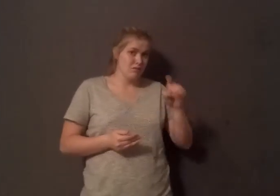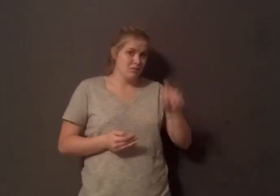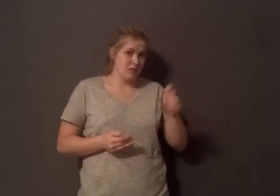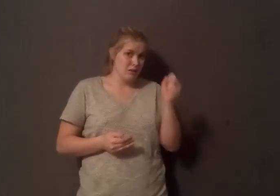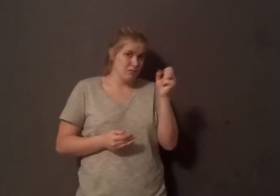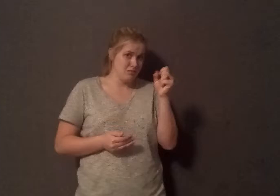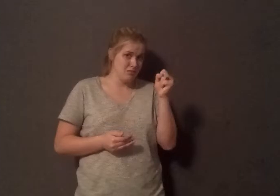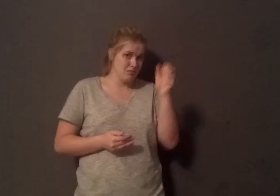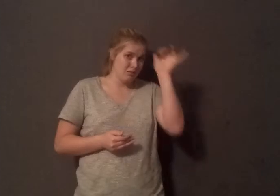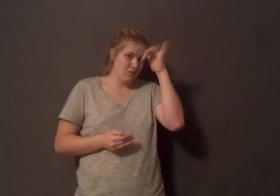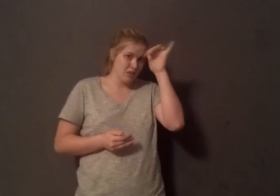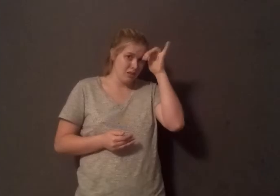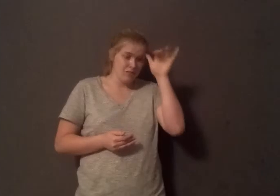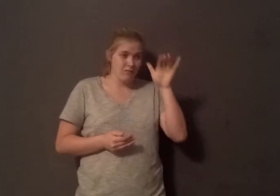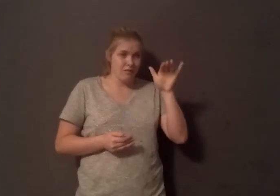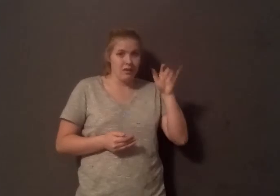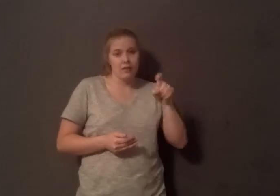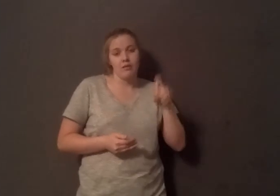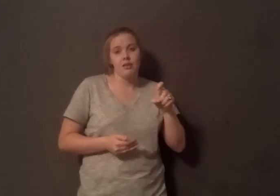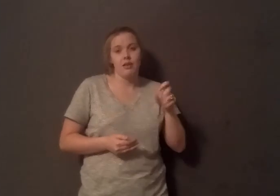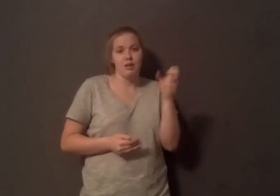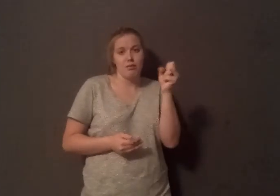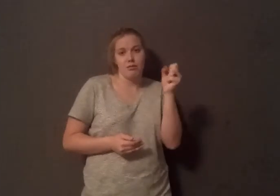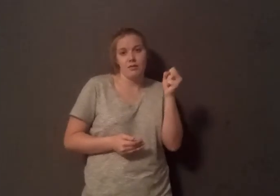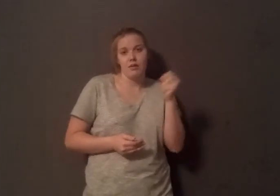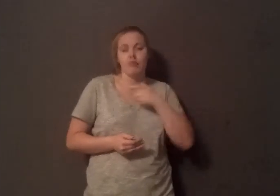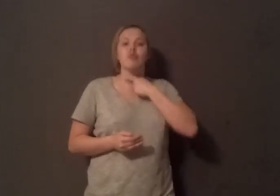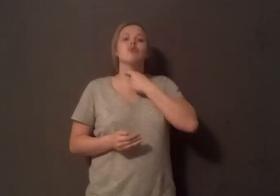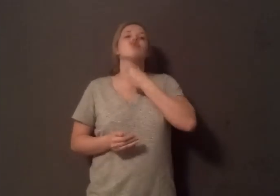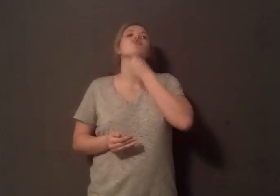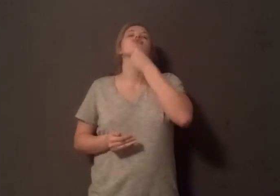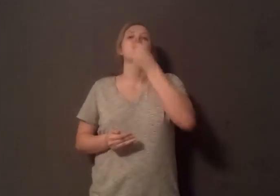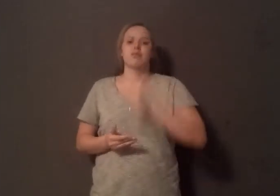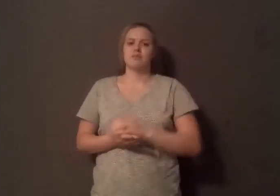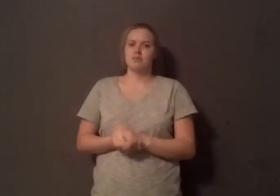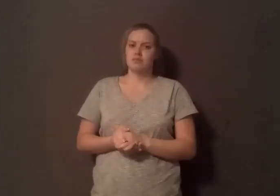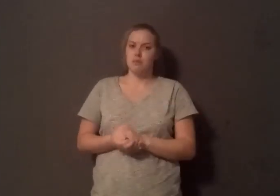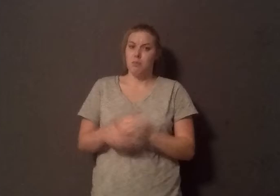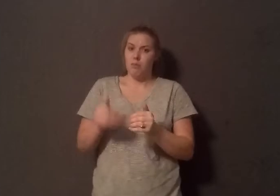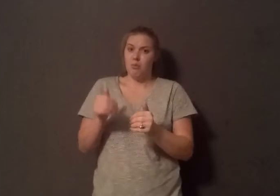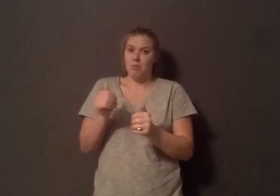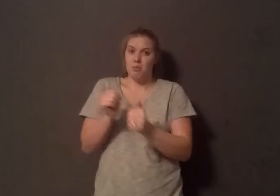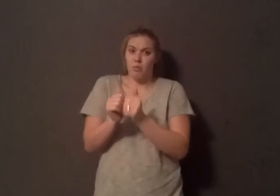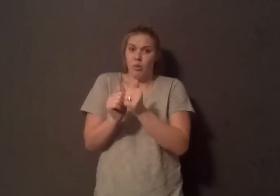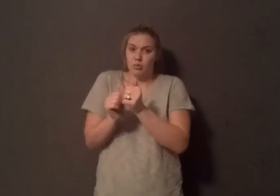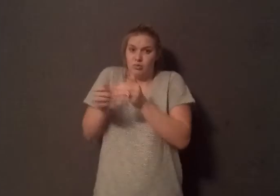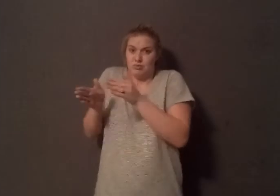more than they need the milk of a giraffe or a mouse. Most people in the world are lactose intolerant. I mean that's the normal state of affairs. Why